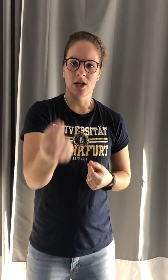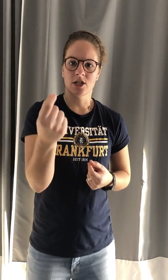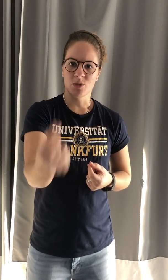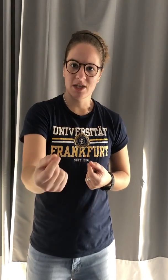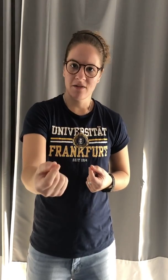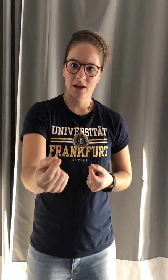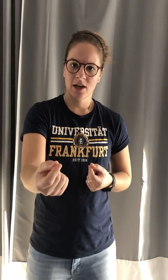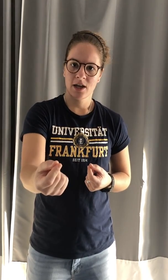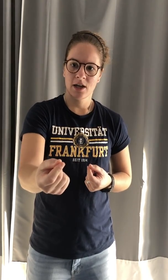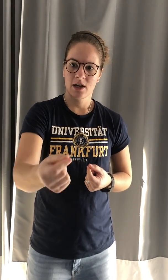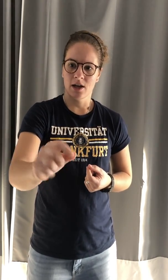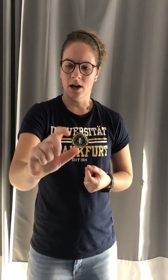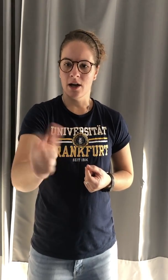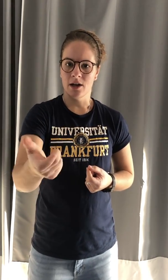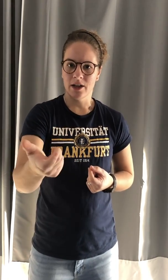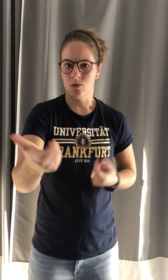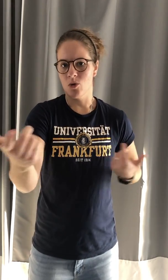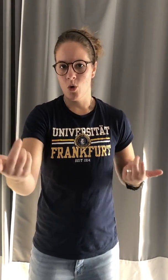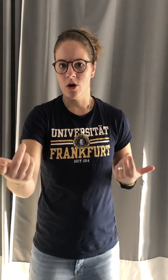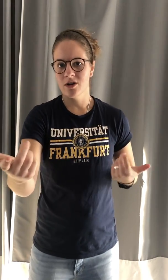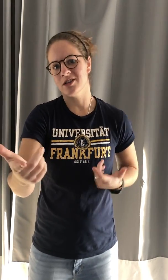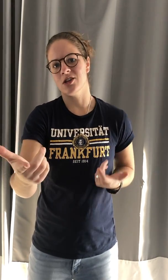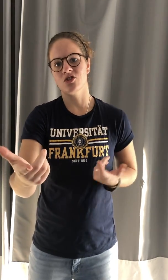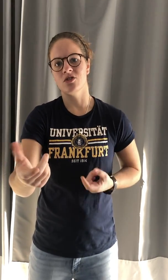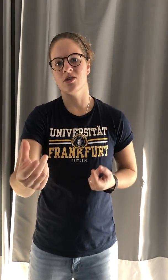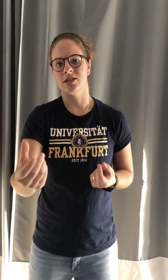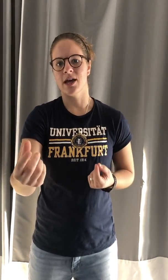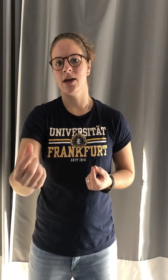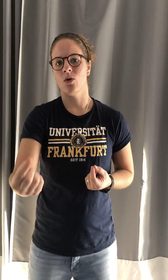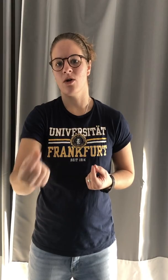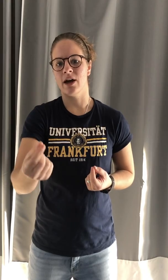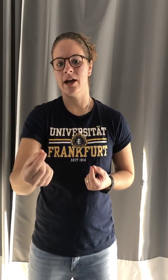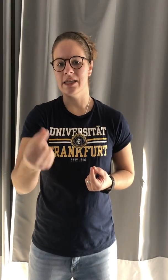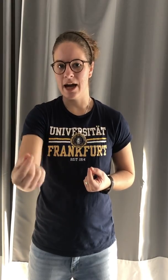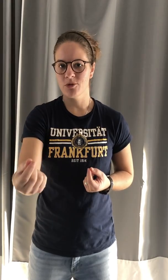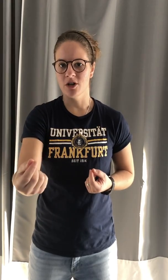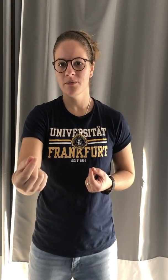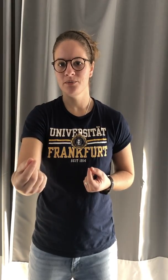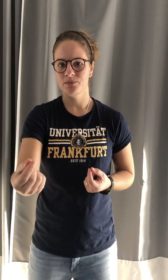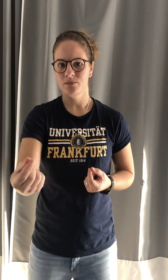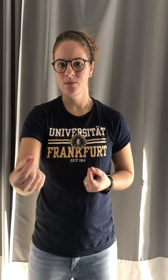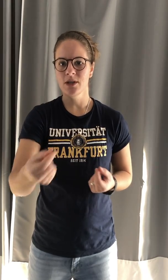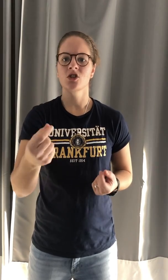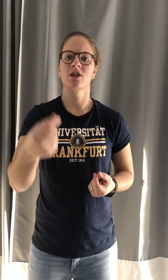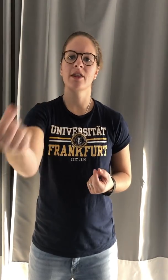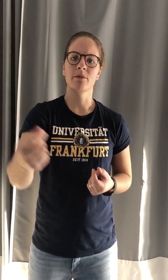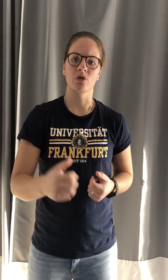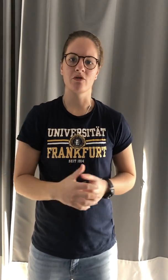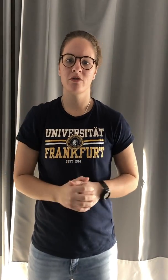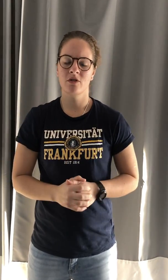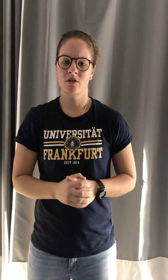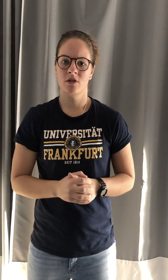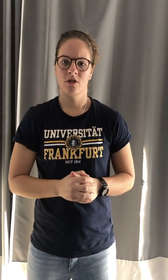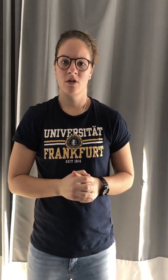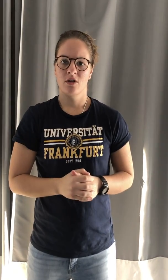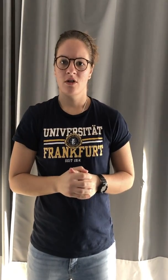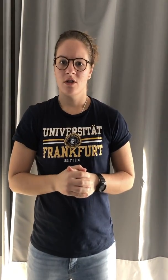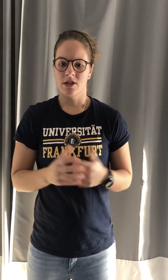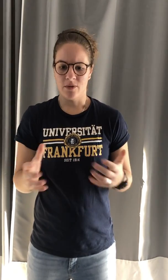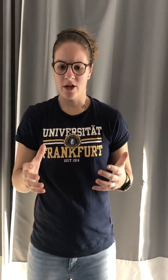get a specific, uh, like reward, essentially you could say, or that adaption so that they improve. It's very